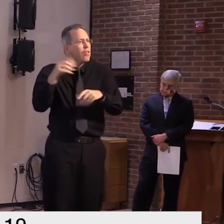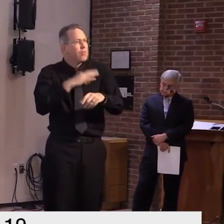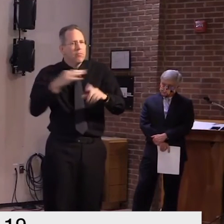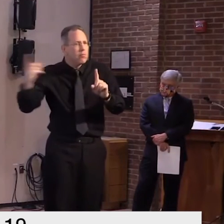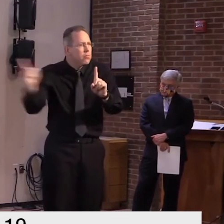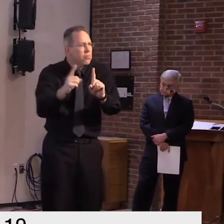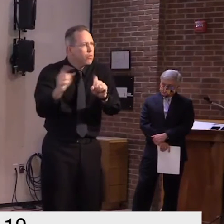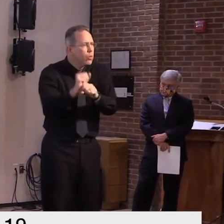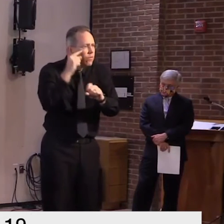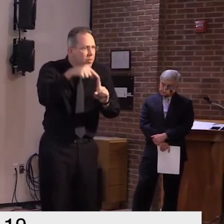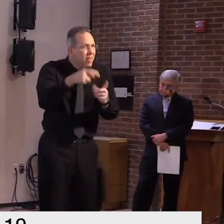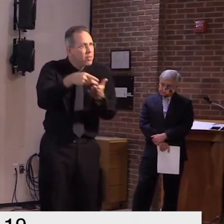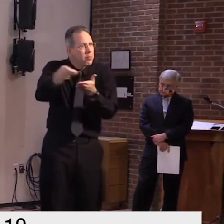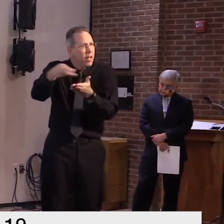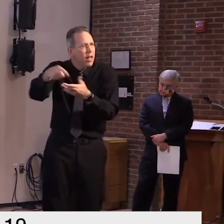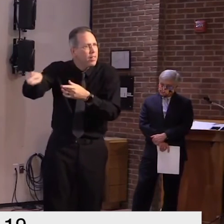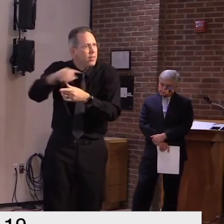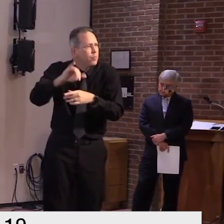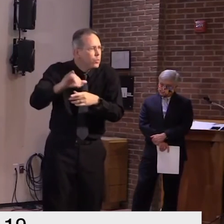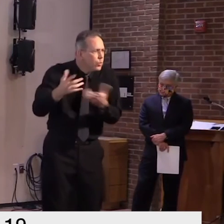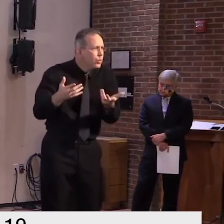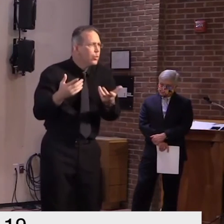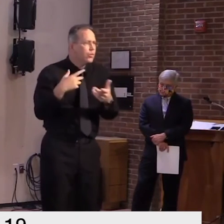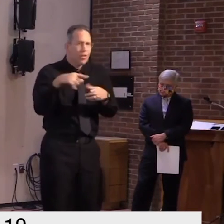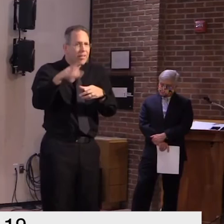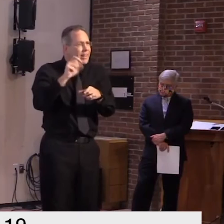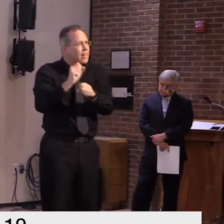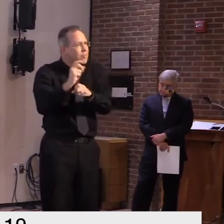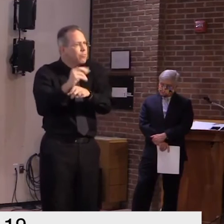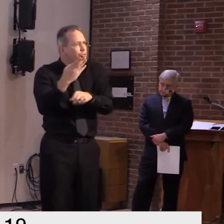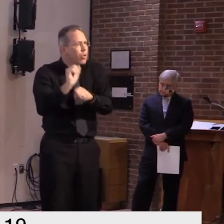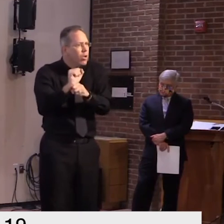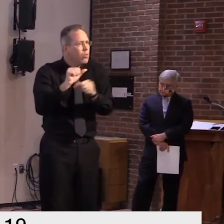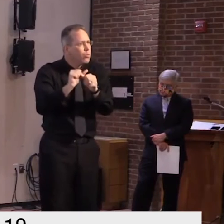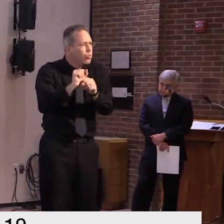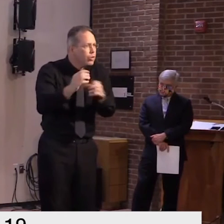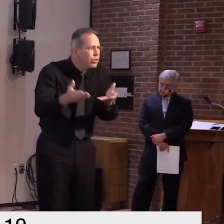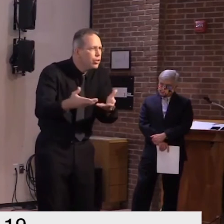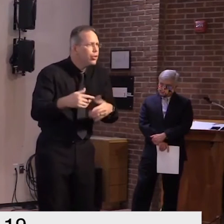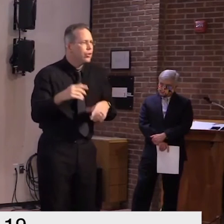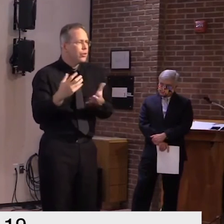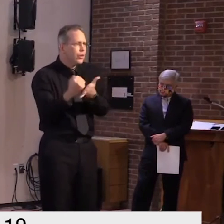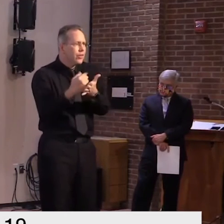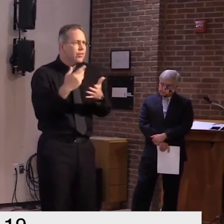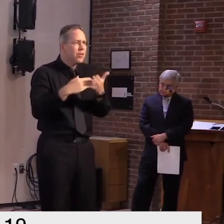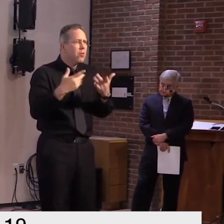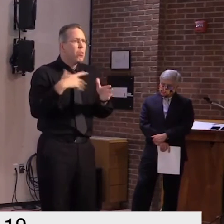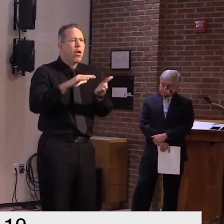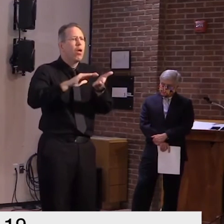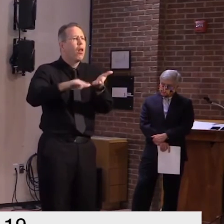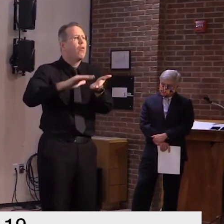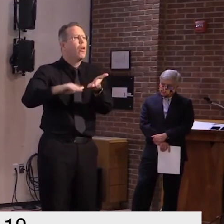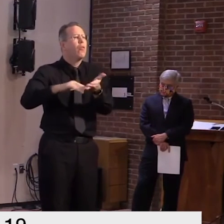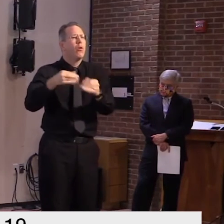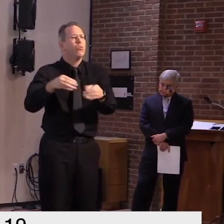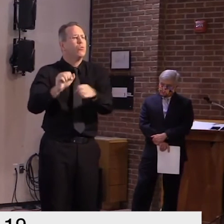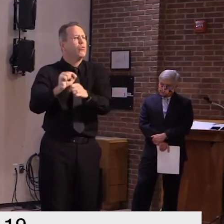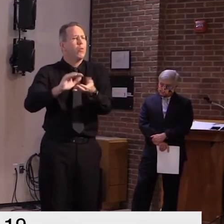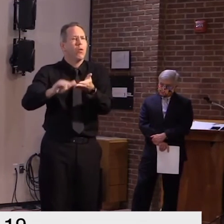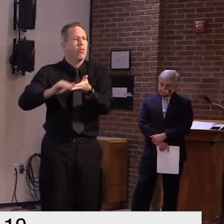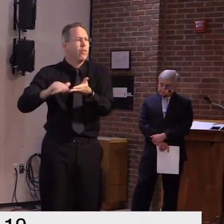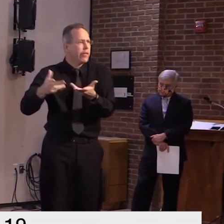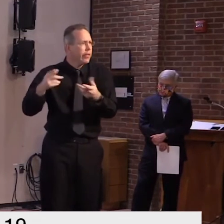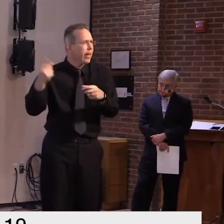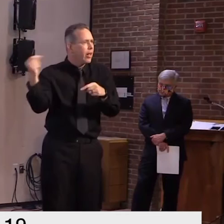if they don't survive then we have this systemic unemployment gap that we'll see in the future and